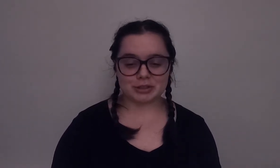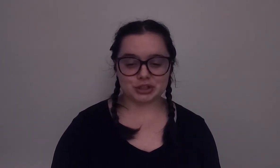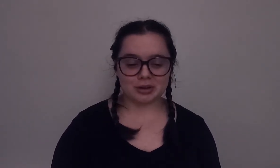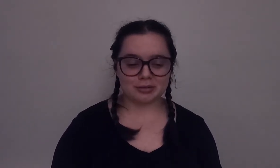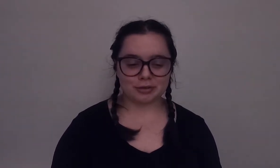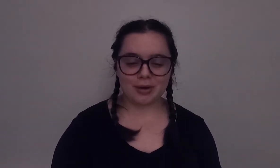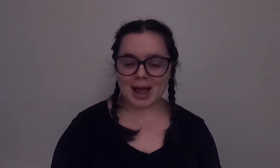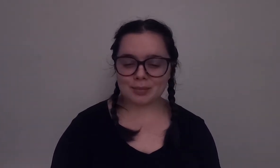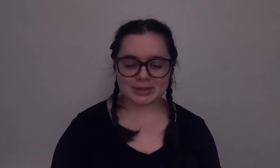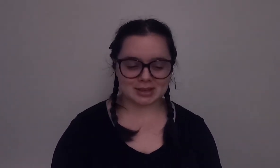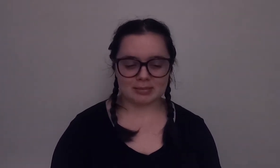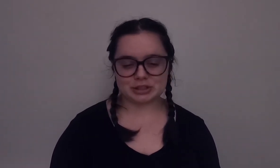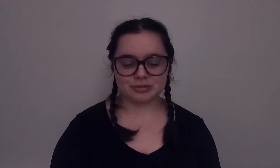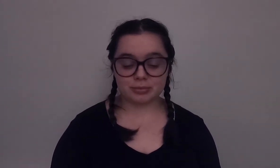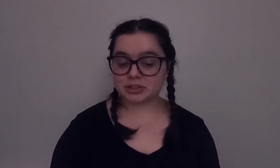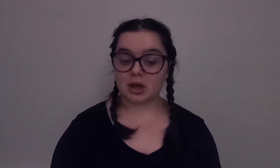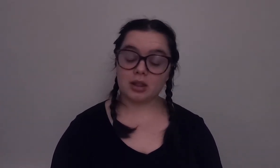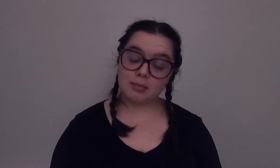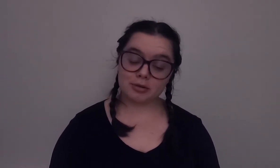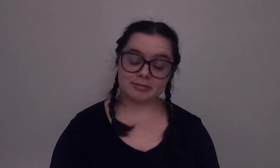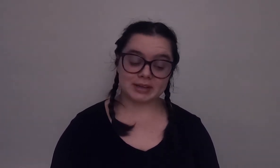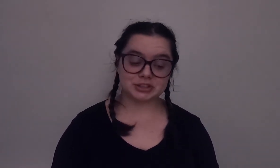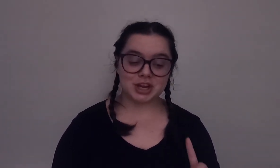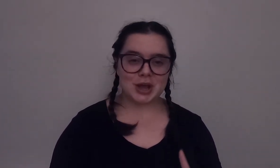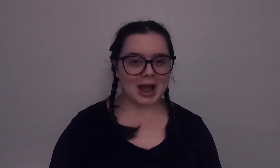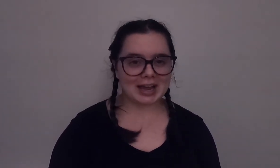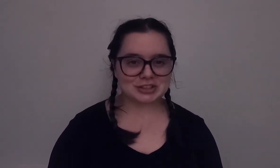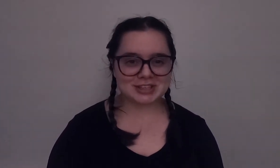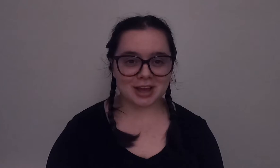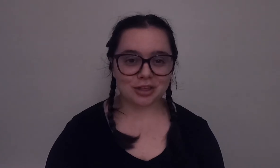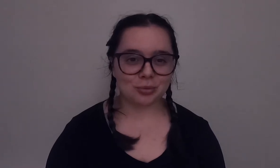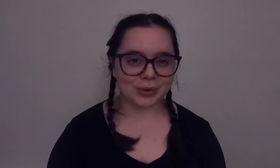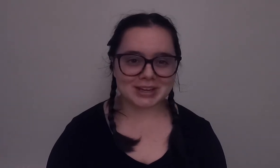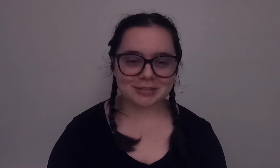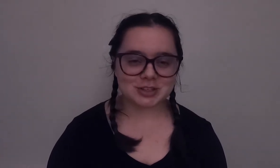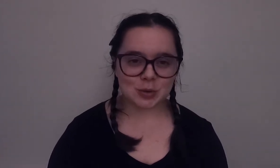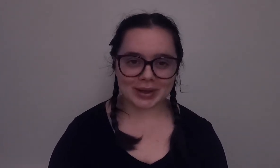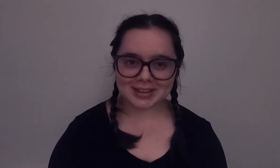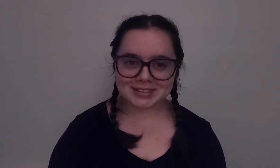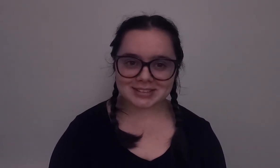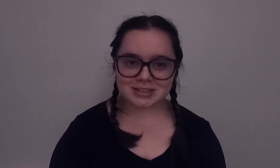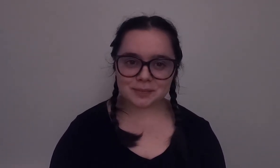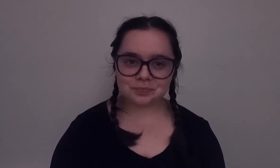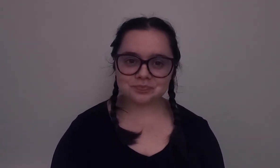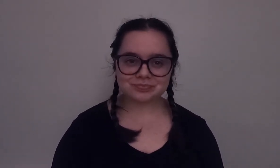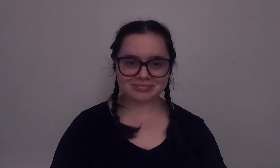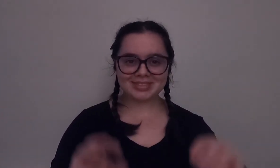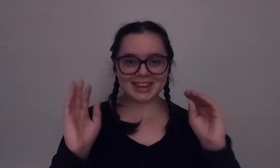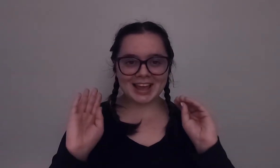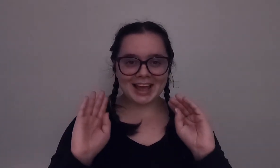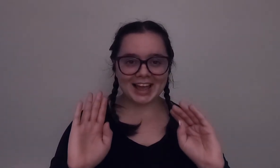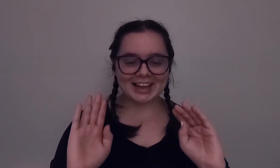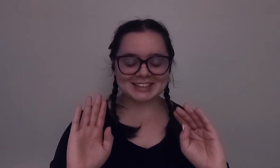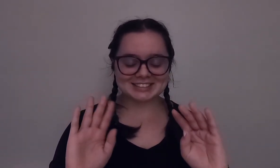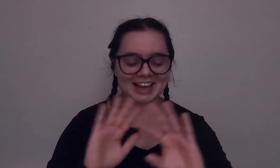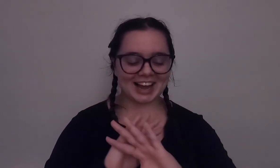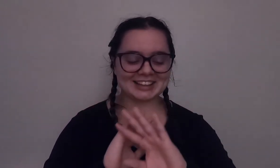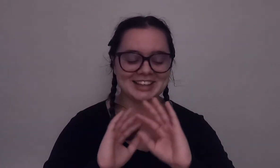bunch of crab we saw a bunch of we saw a lot more fish I actually saw three different toilets and the